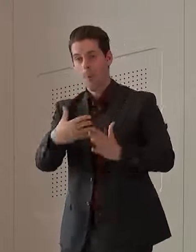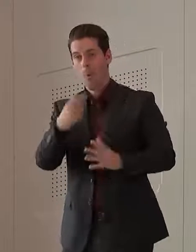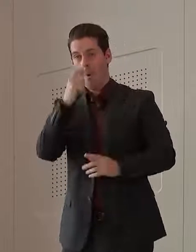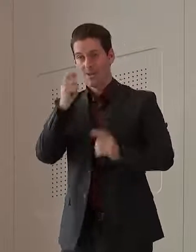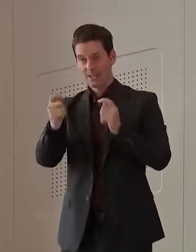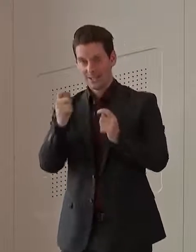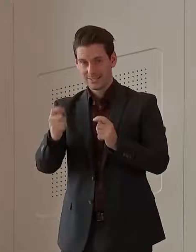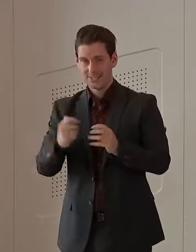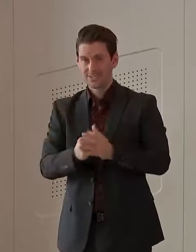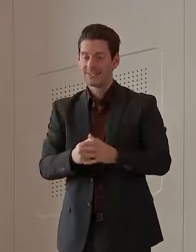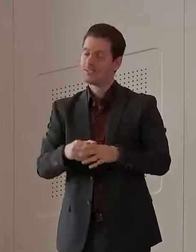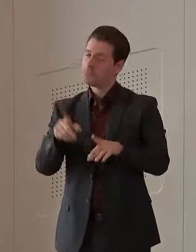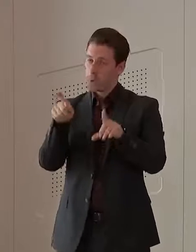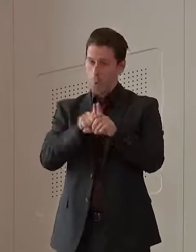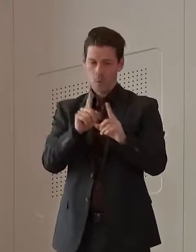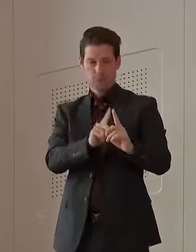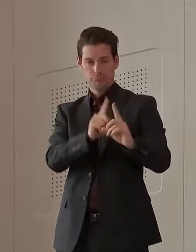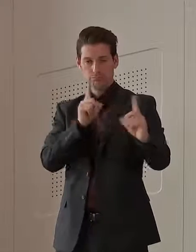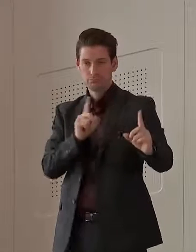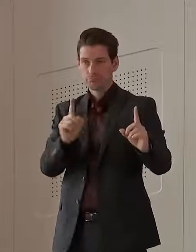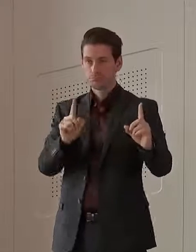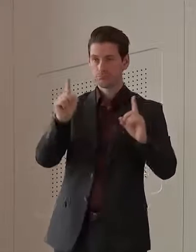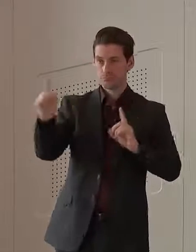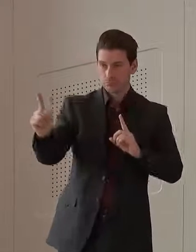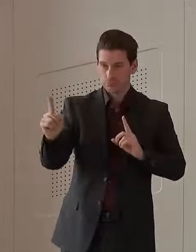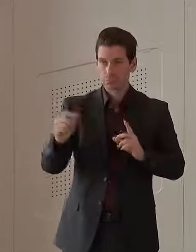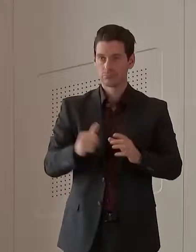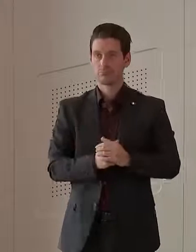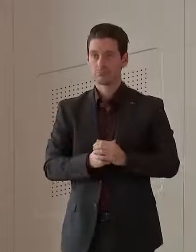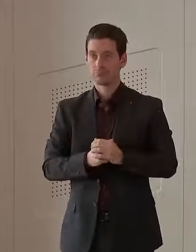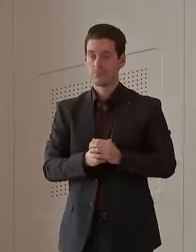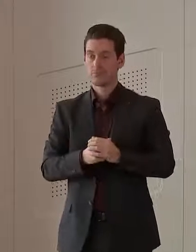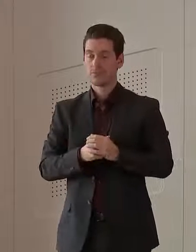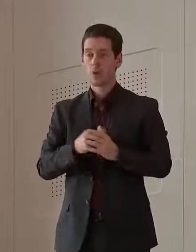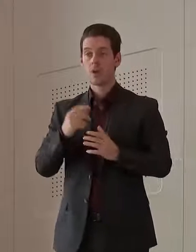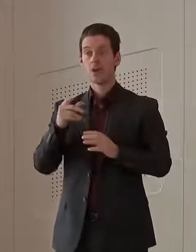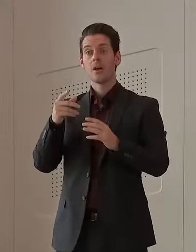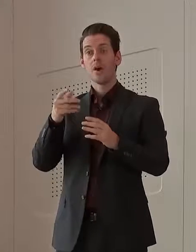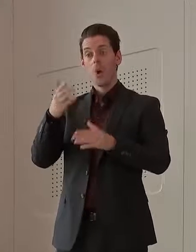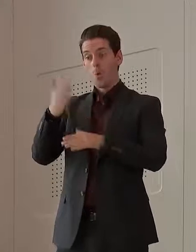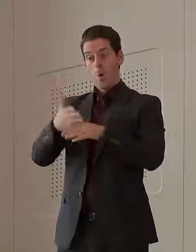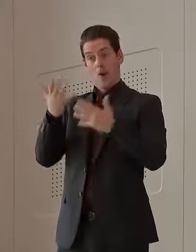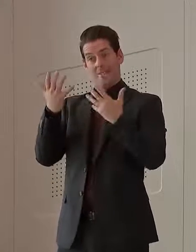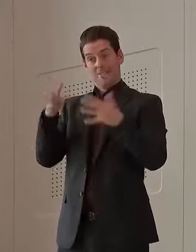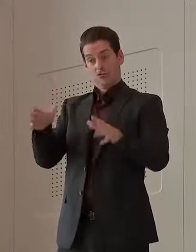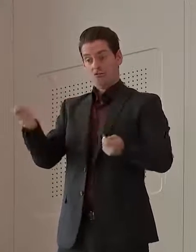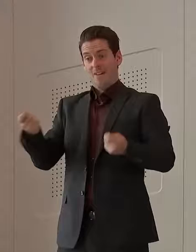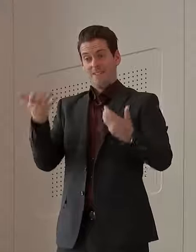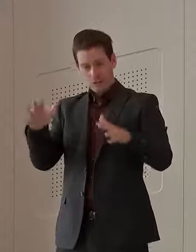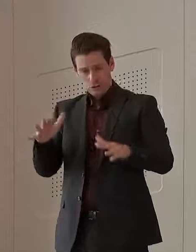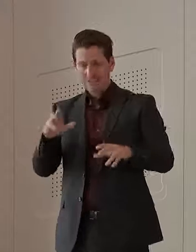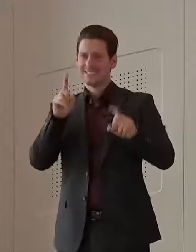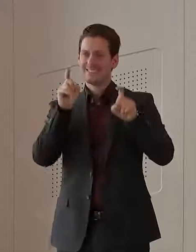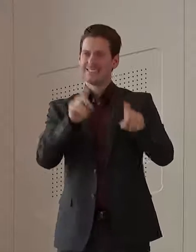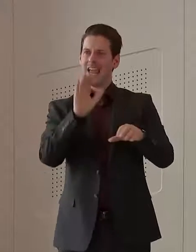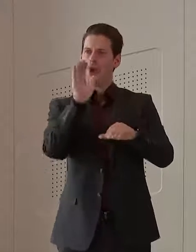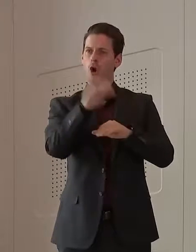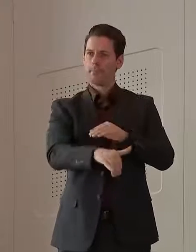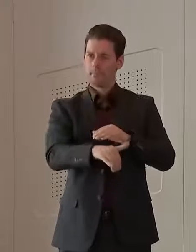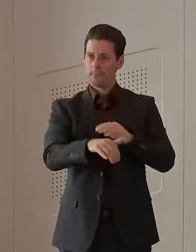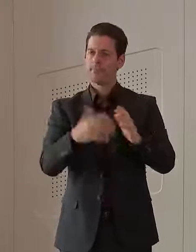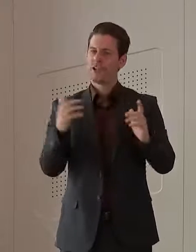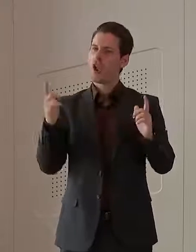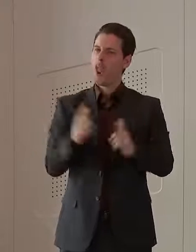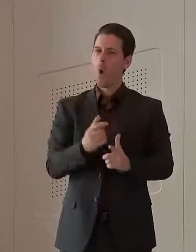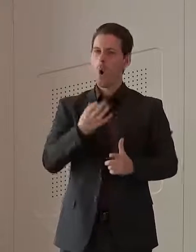social distancing at all times. They stayed at home when they weren't driving their truck. So I think the risk